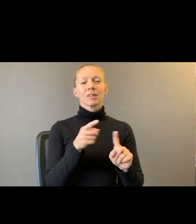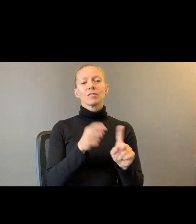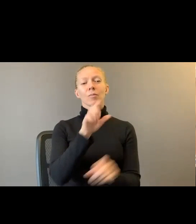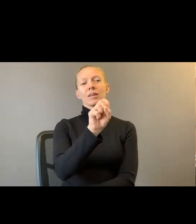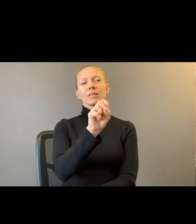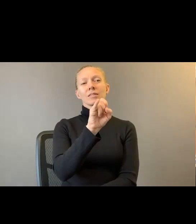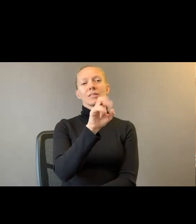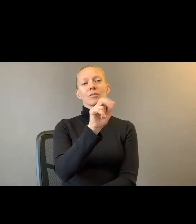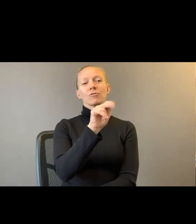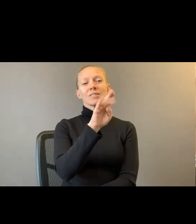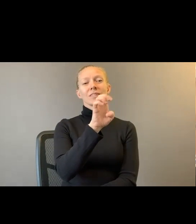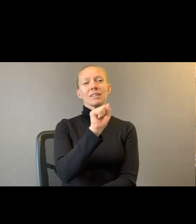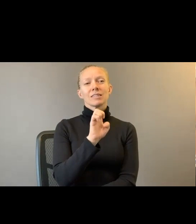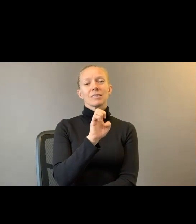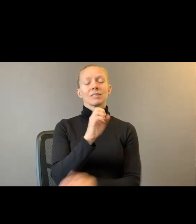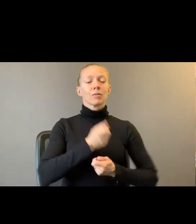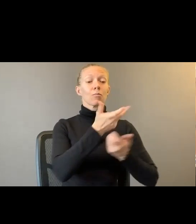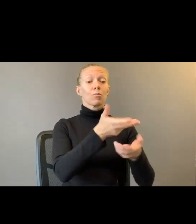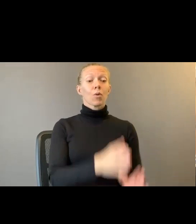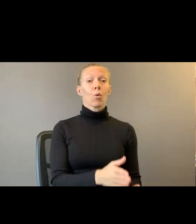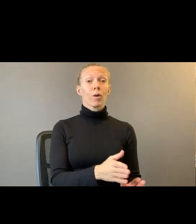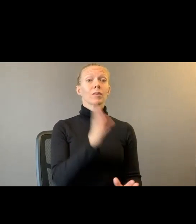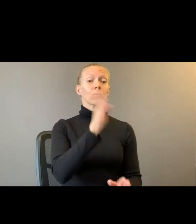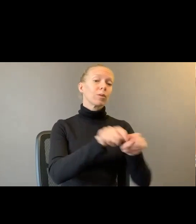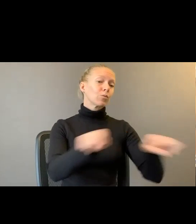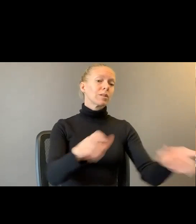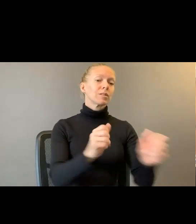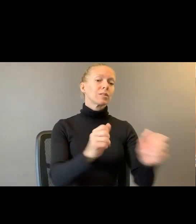La Miss Barre. It's coming out with the African Bohochi book series.